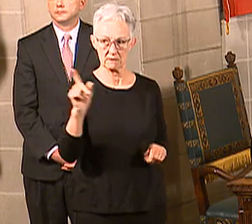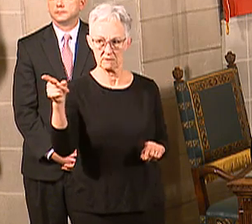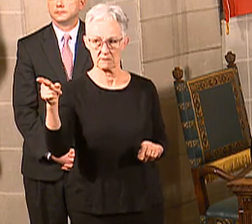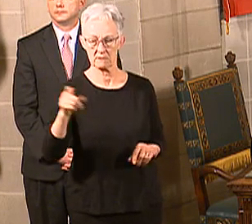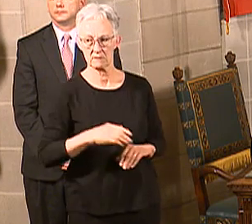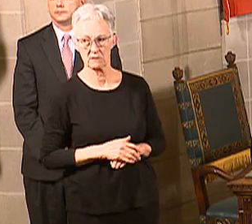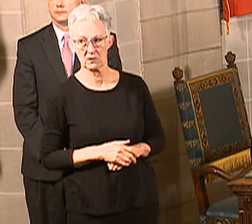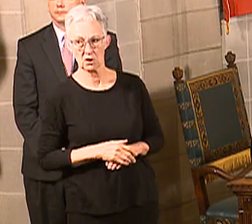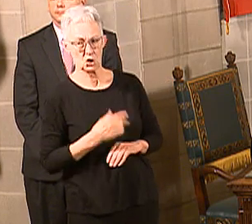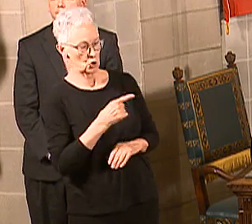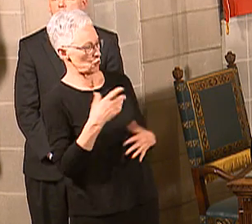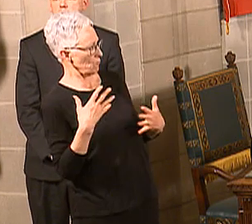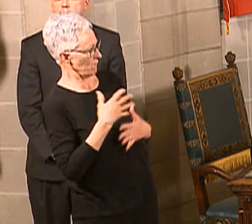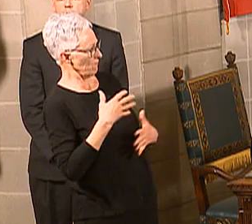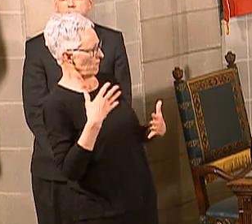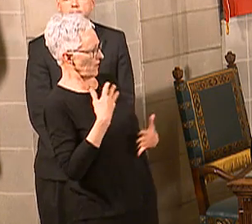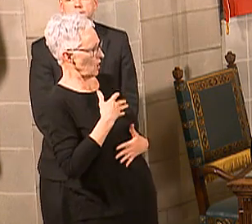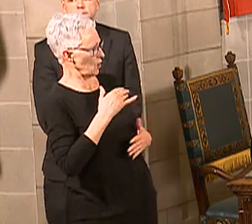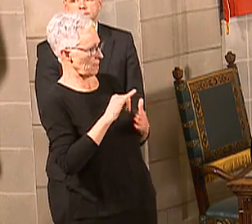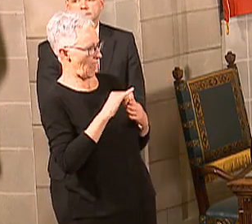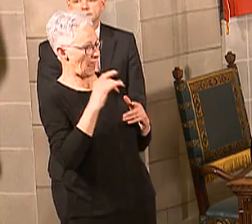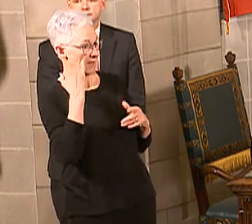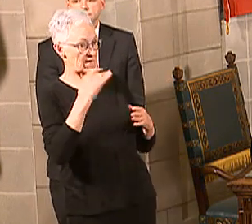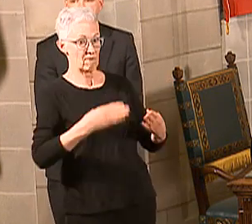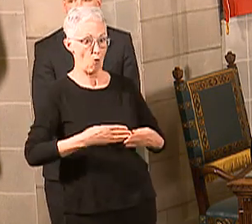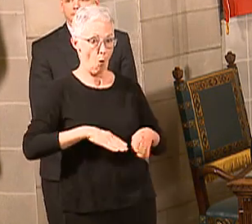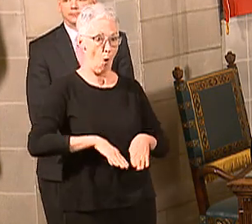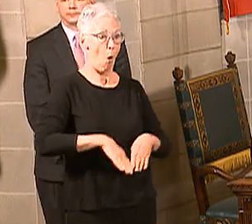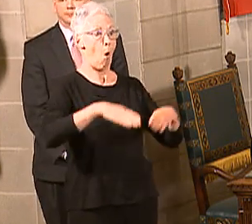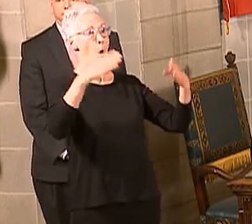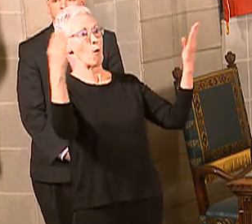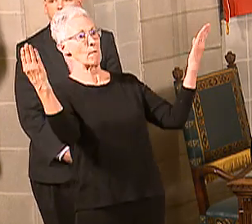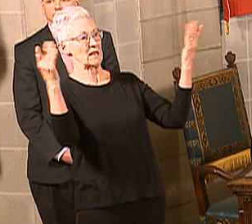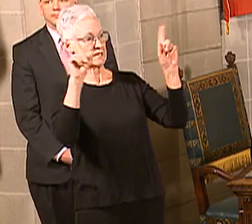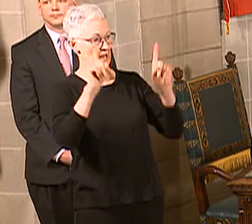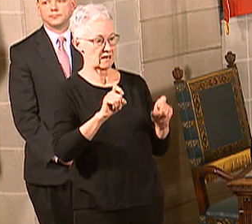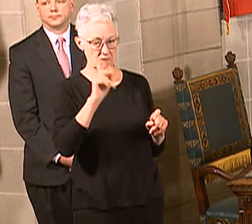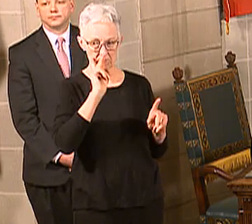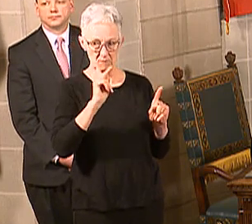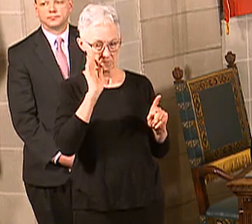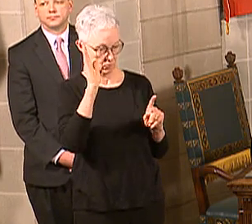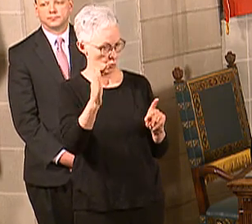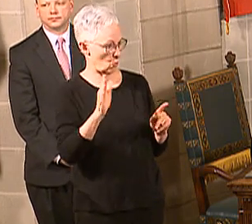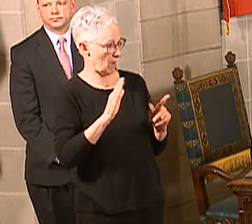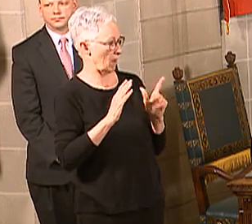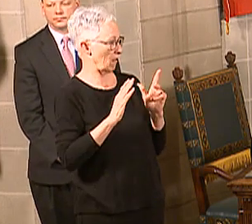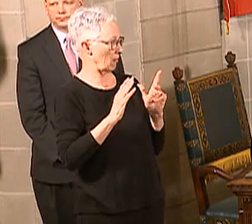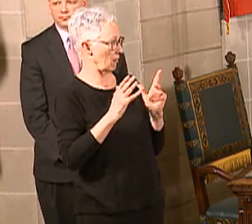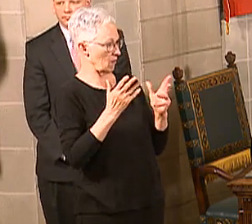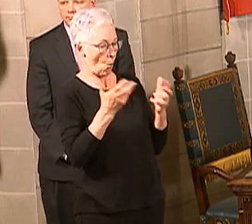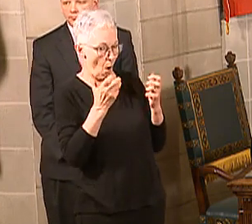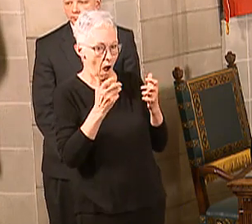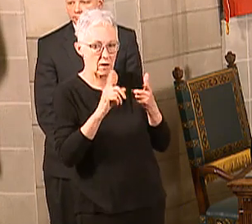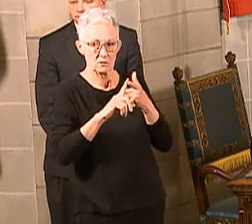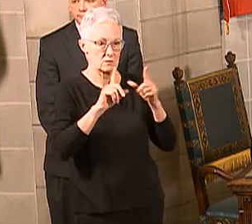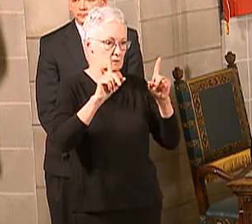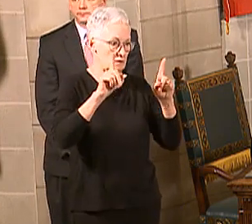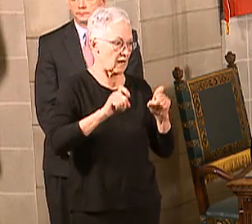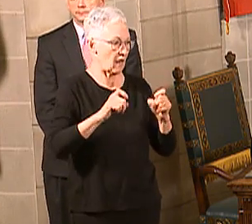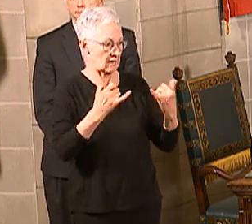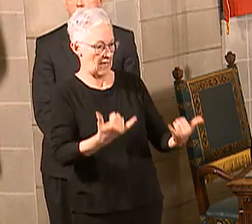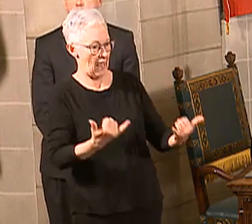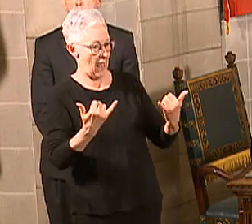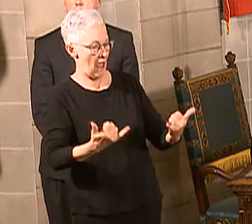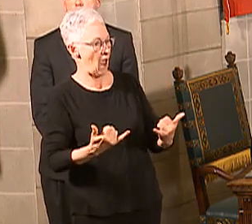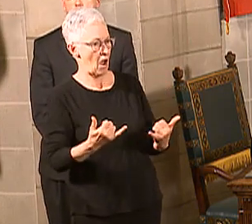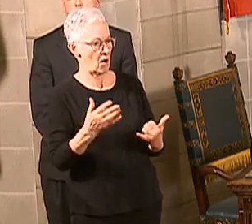turns into why did I get tested, or because there's a certain number, or why is, I know you, if there's a decision only to test certain people to make